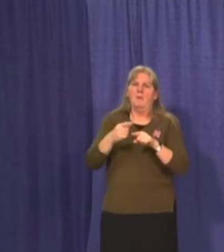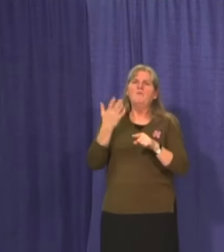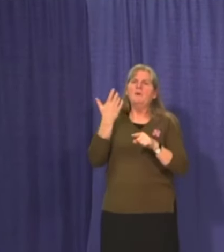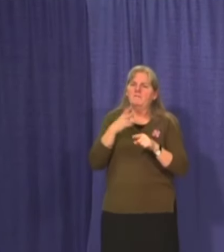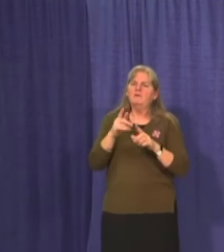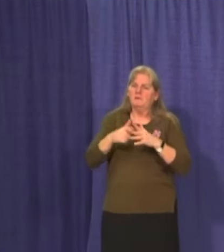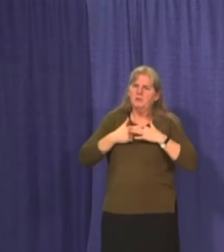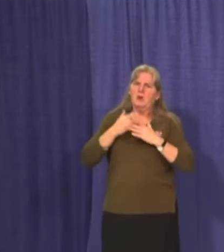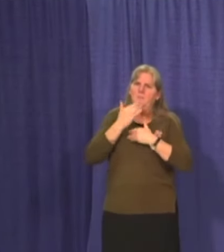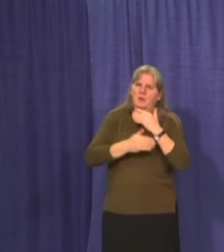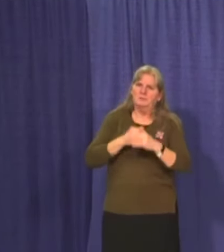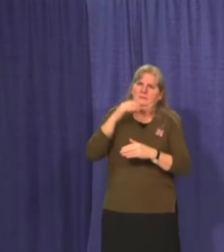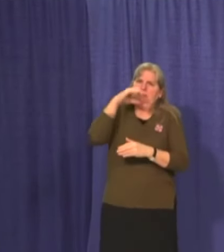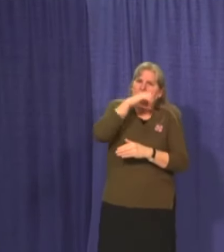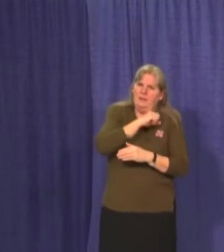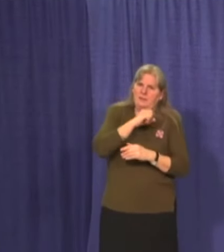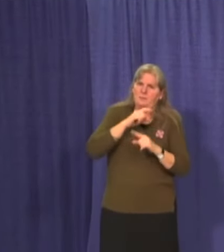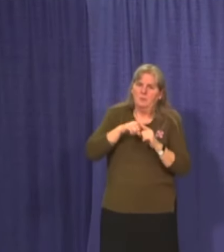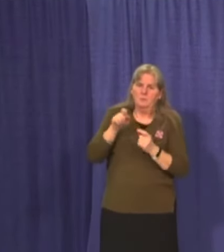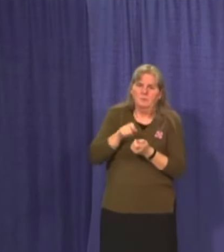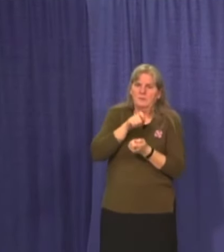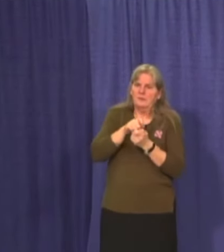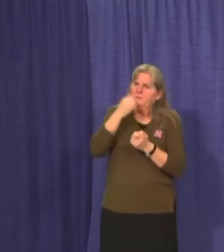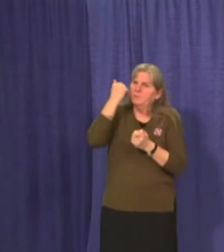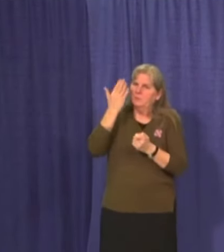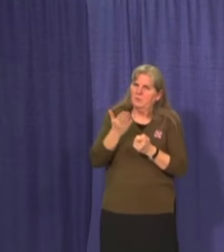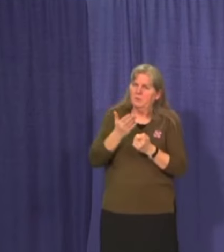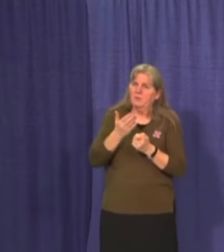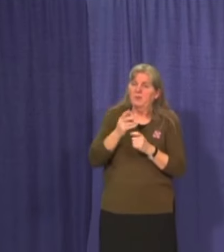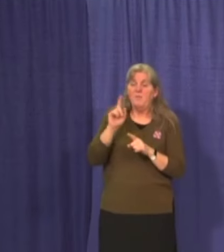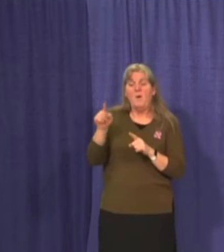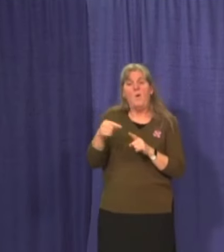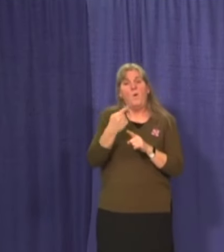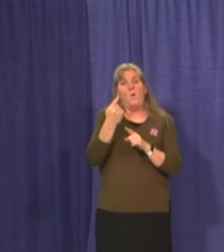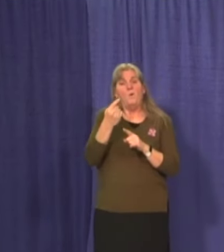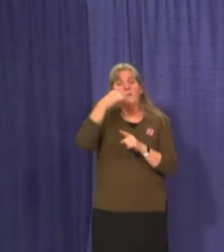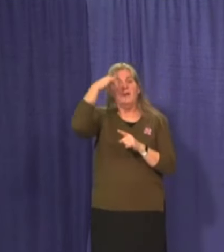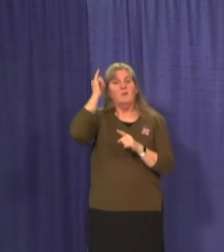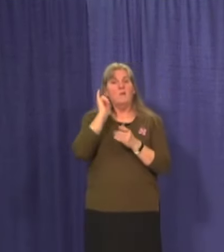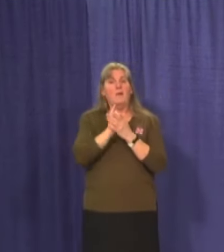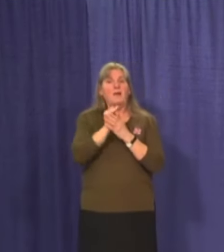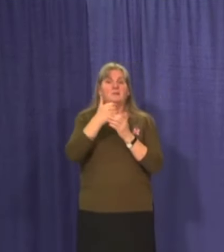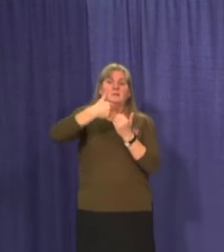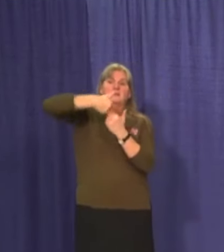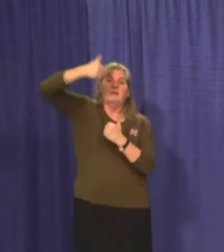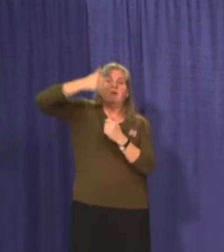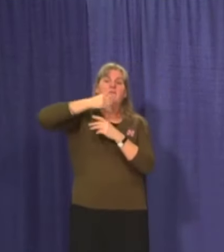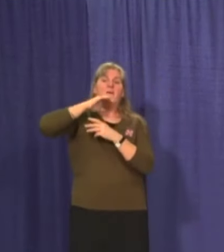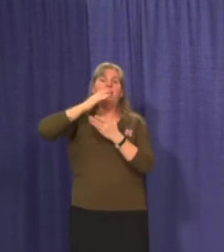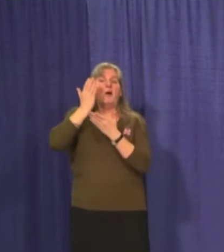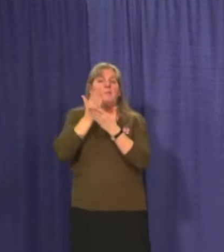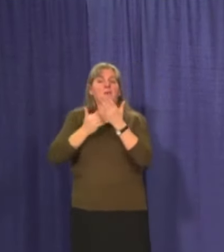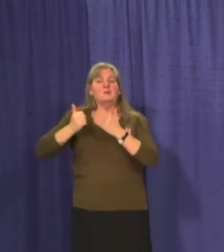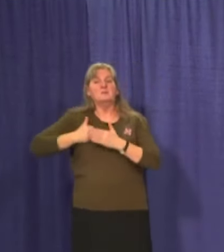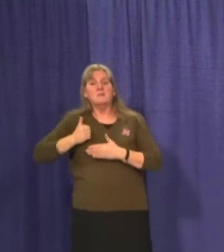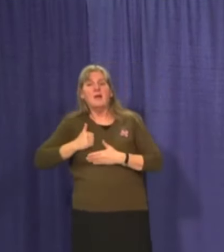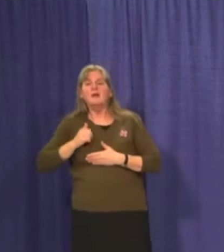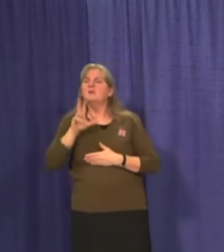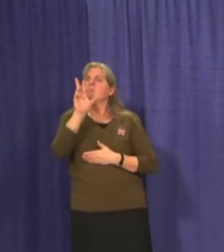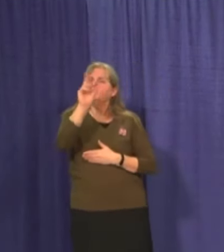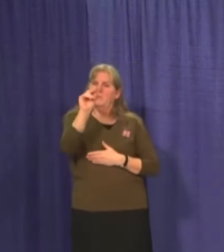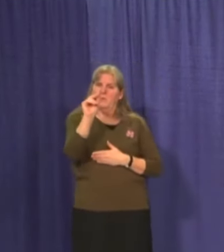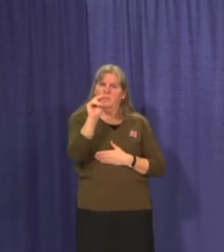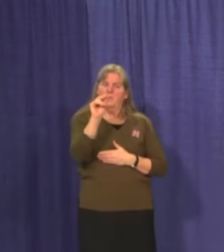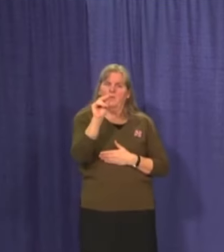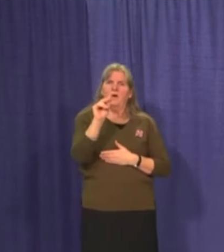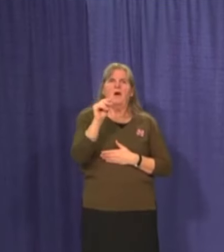Um, clearly this depends not just on Yukon, but on the rest of Canada. So, so clearly there are many, many factors at play